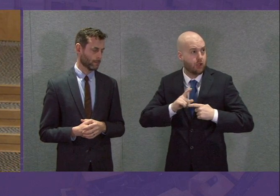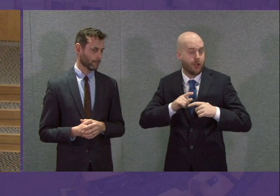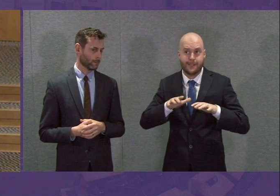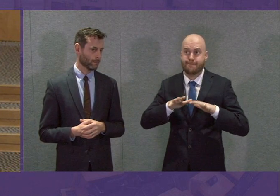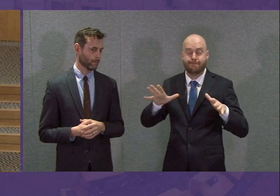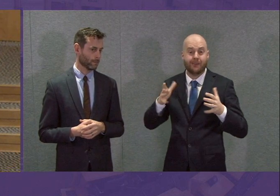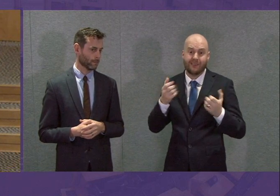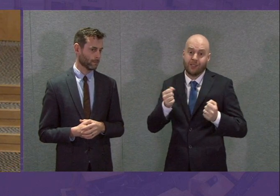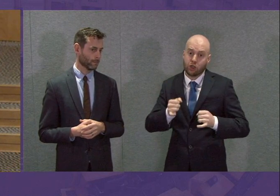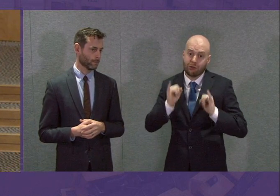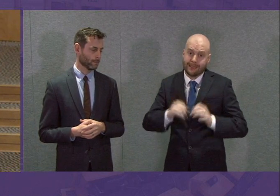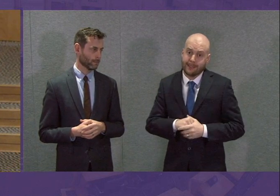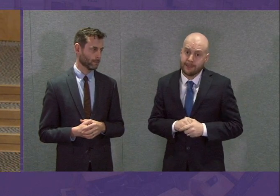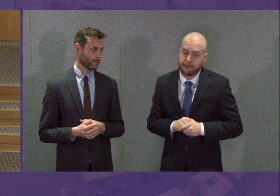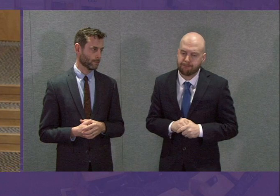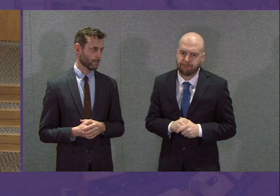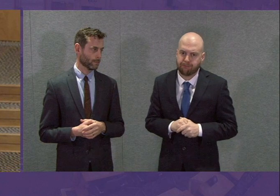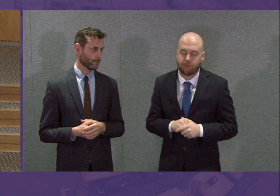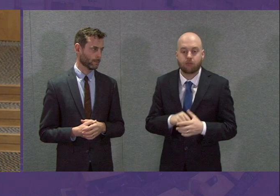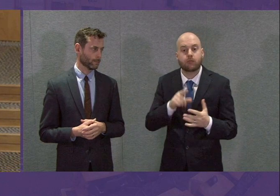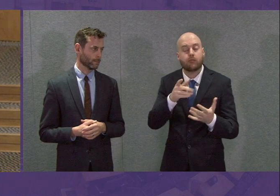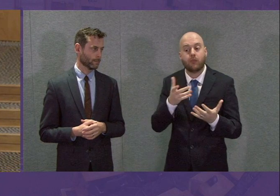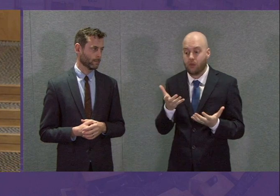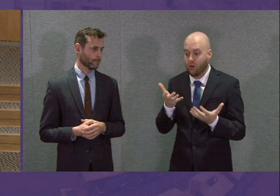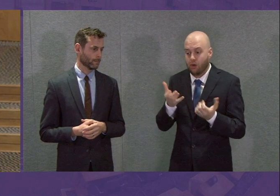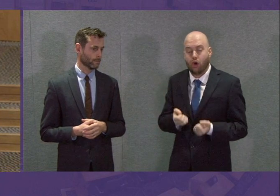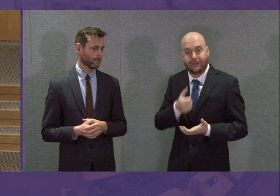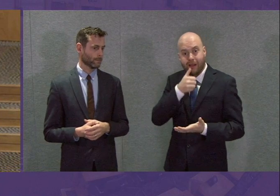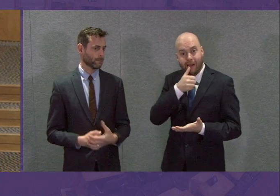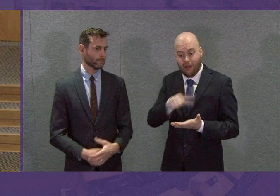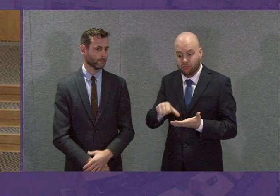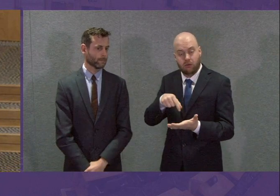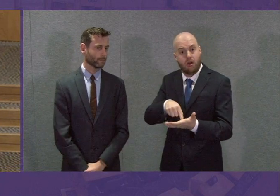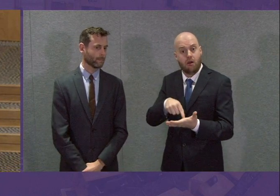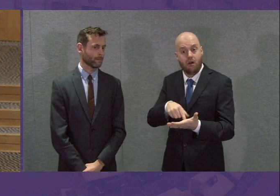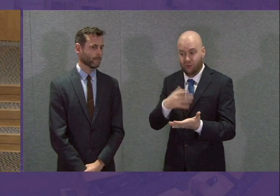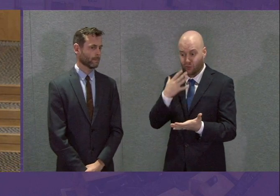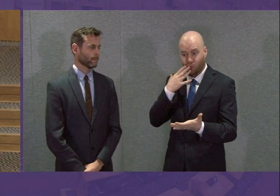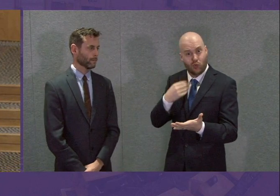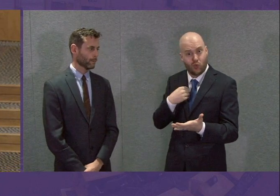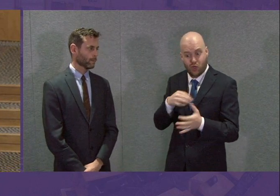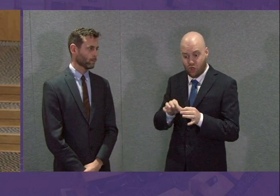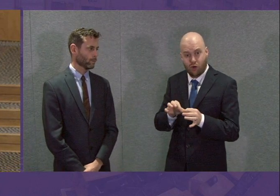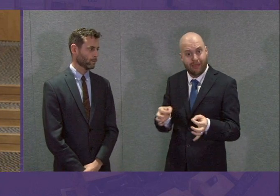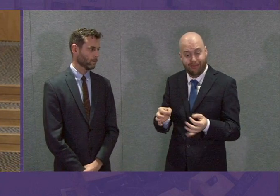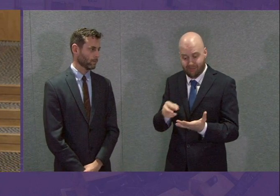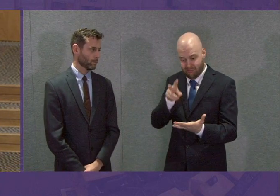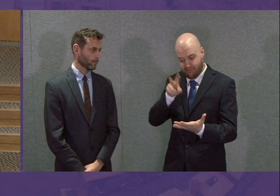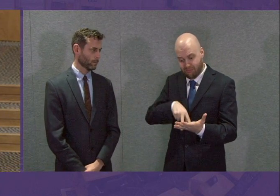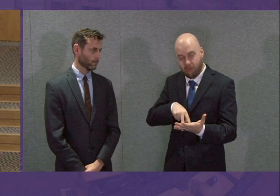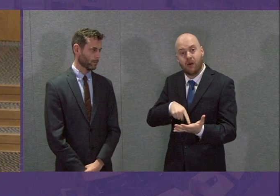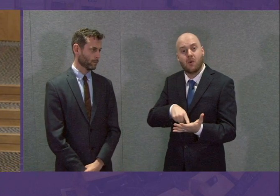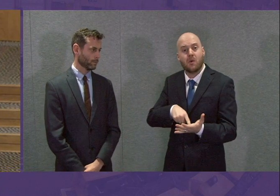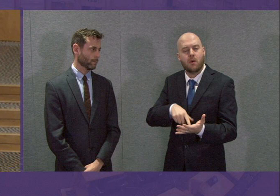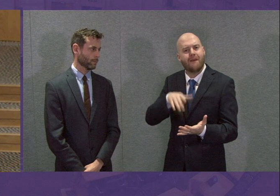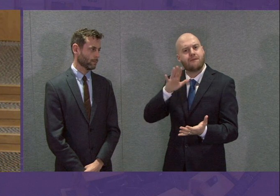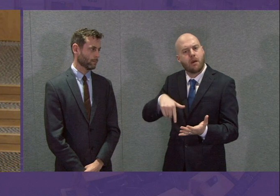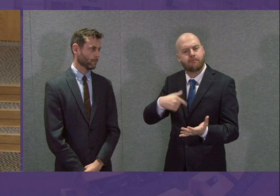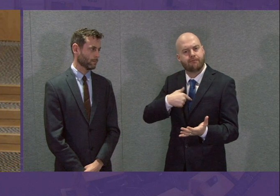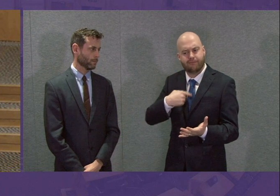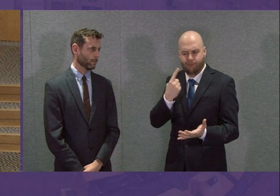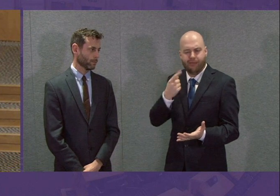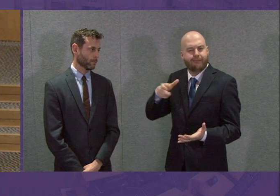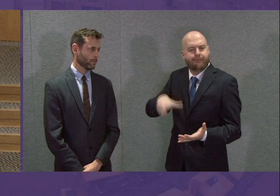I got this letter. In fact, I've just opened it here in the chamber. It's from a constituent and the constituent